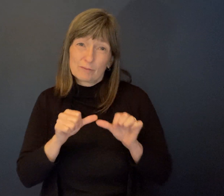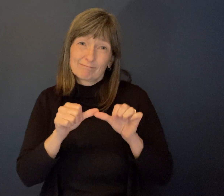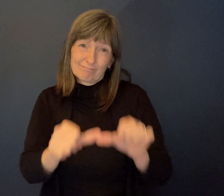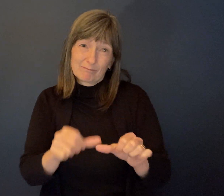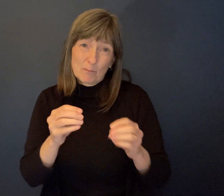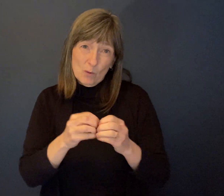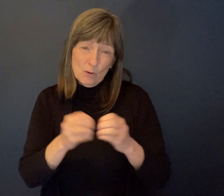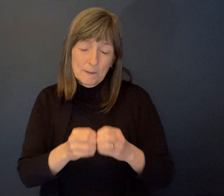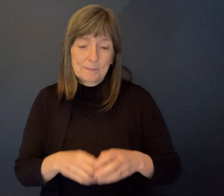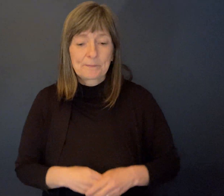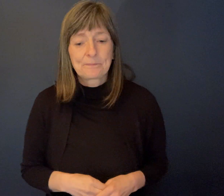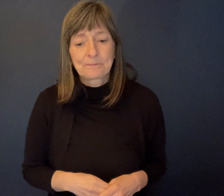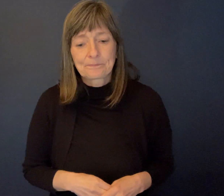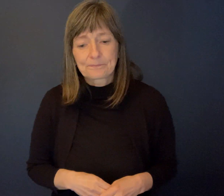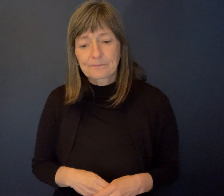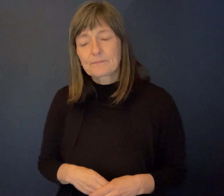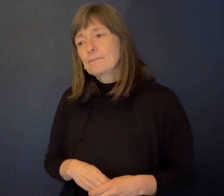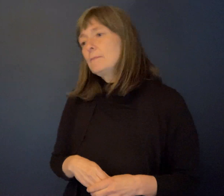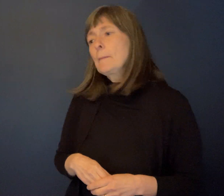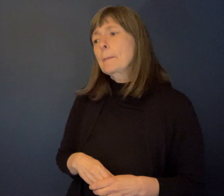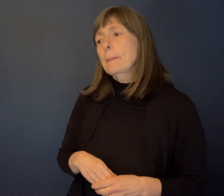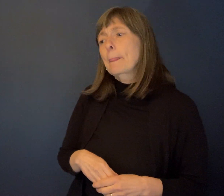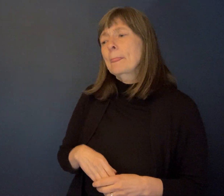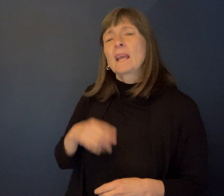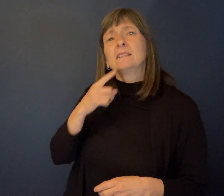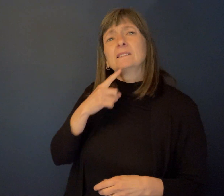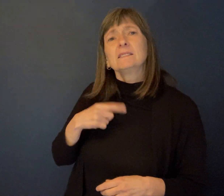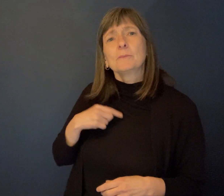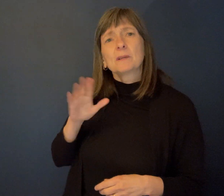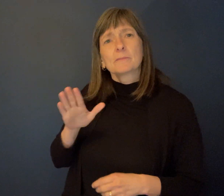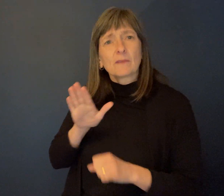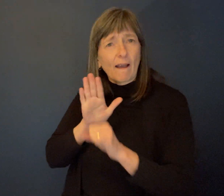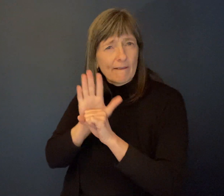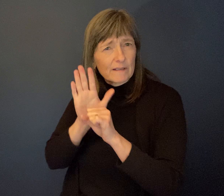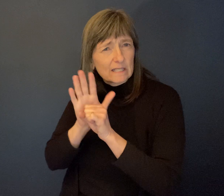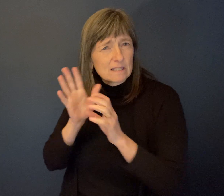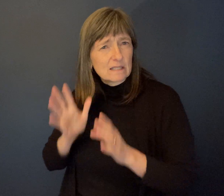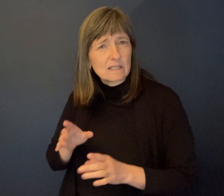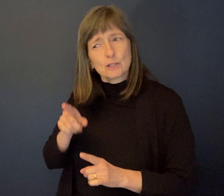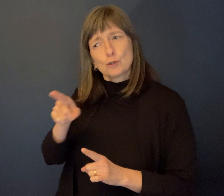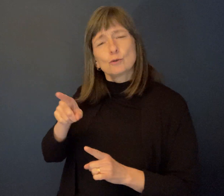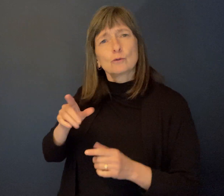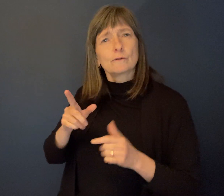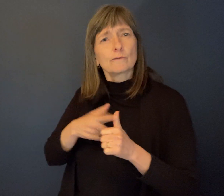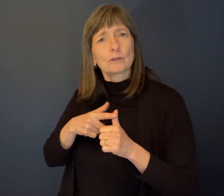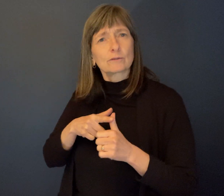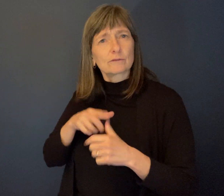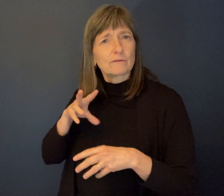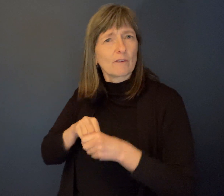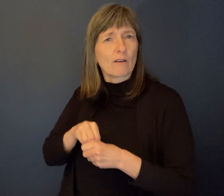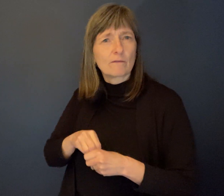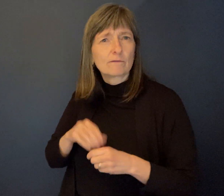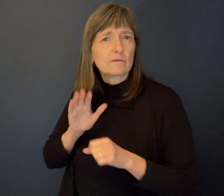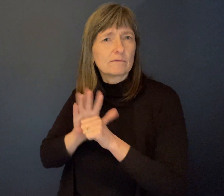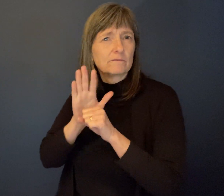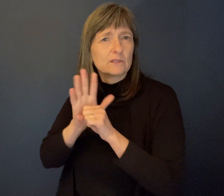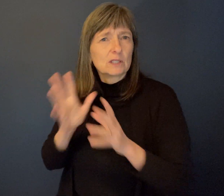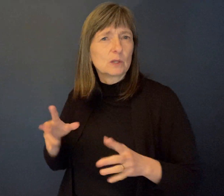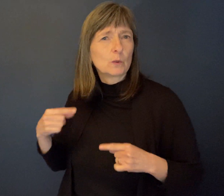tell me about advocacy. I mean, when did you first become involved? My first